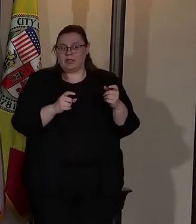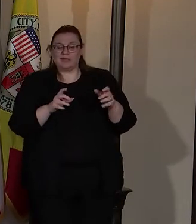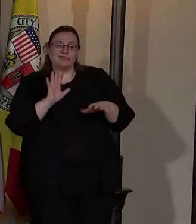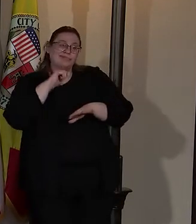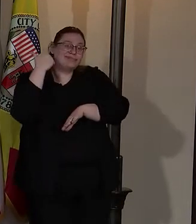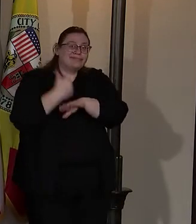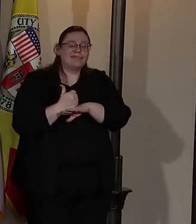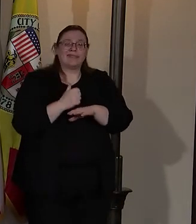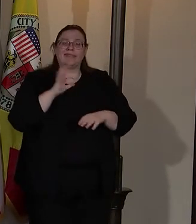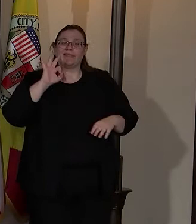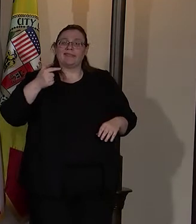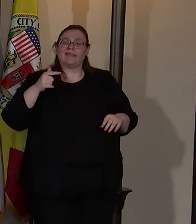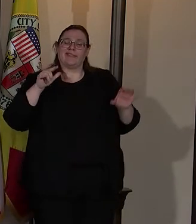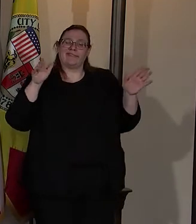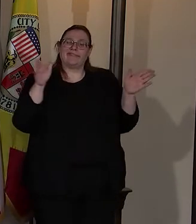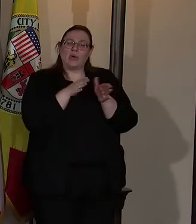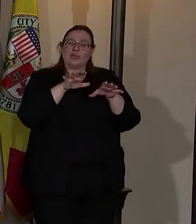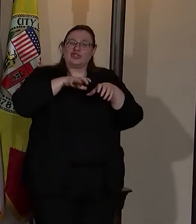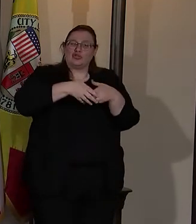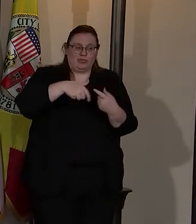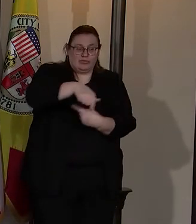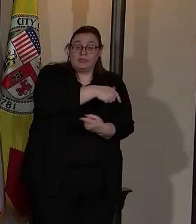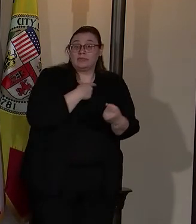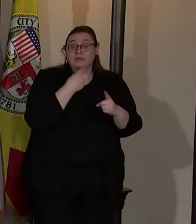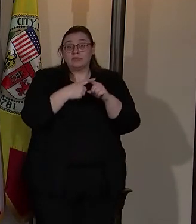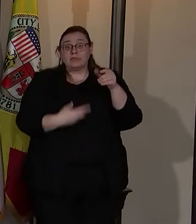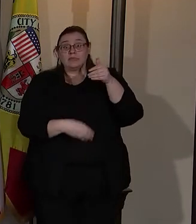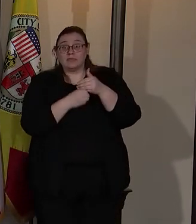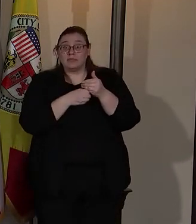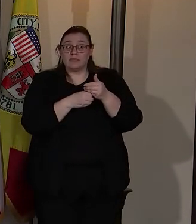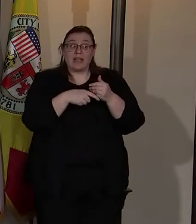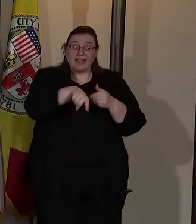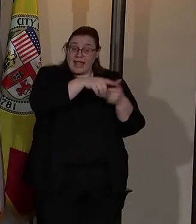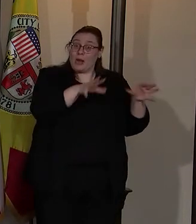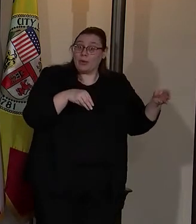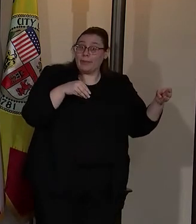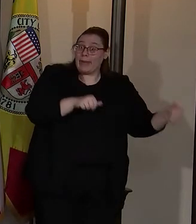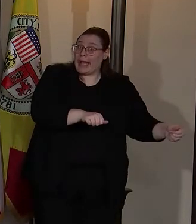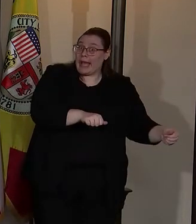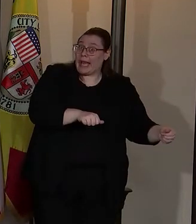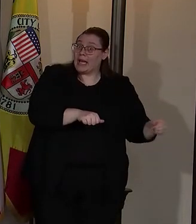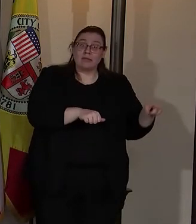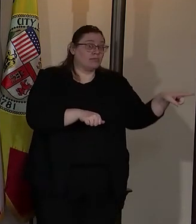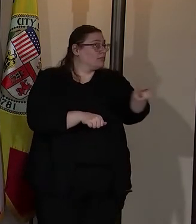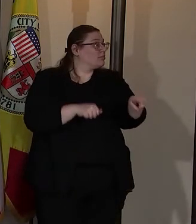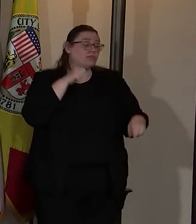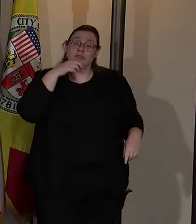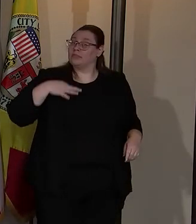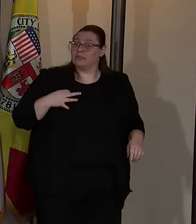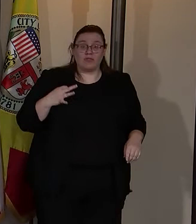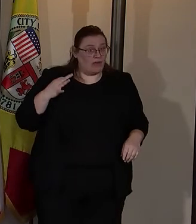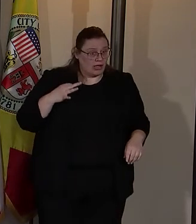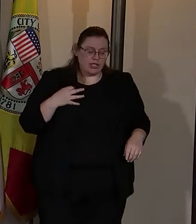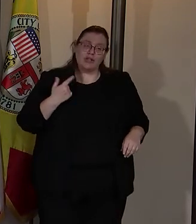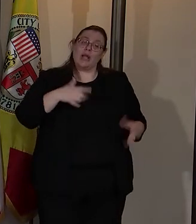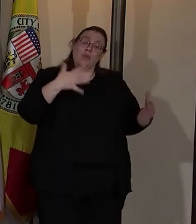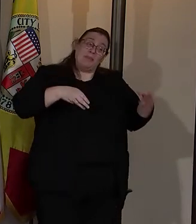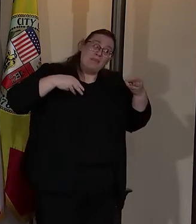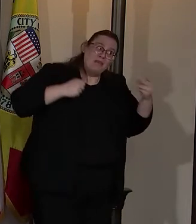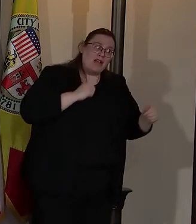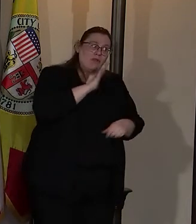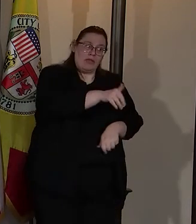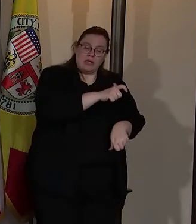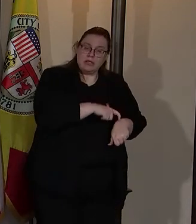groups. And I will also add, they were paid. They did not do it voluntarily. They were paid for their